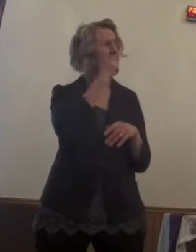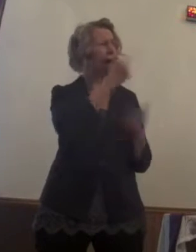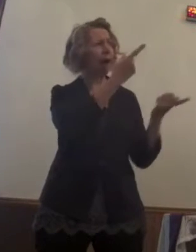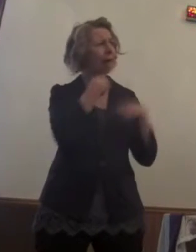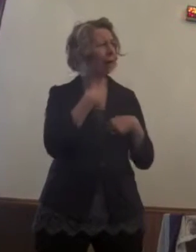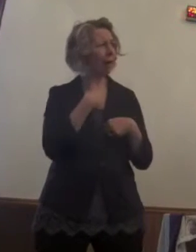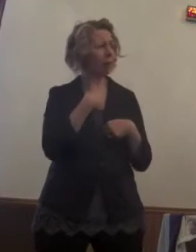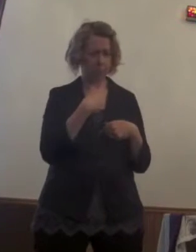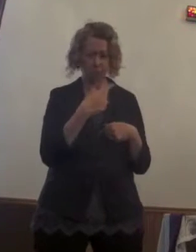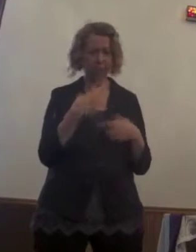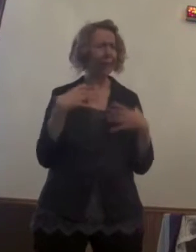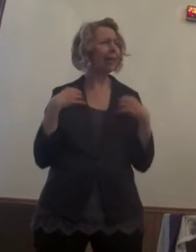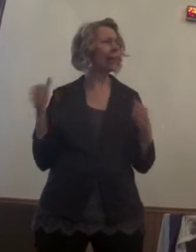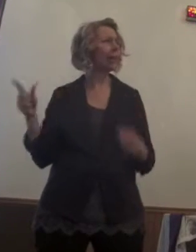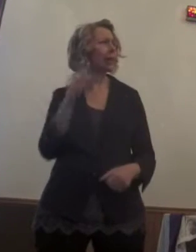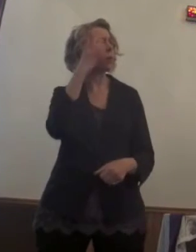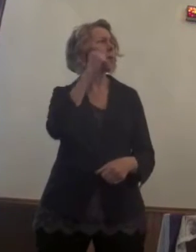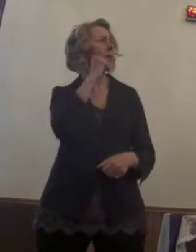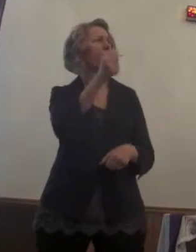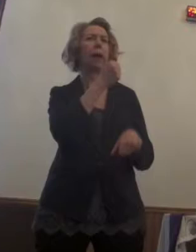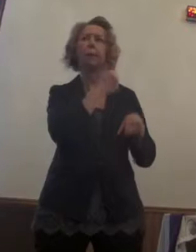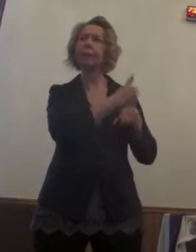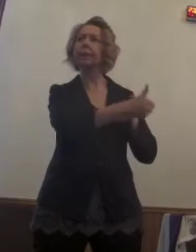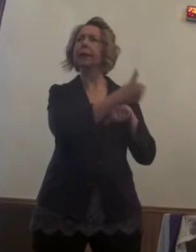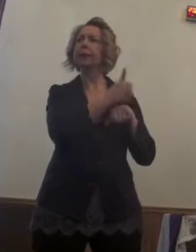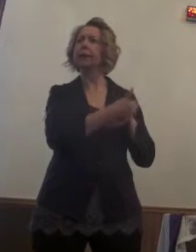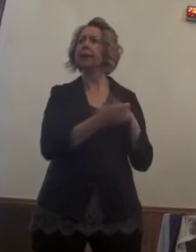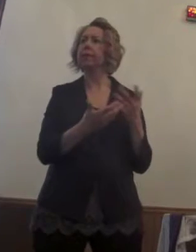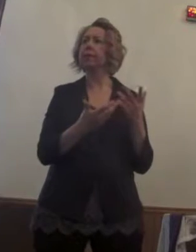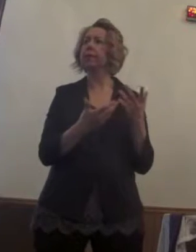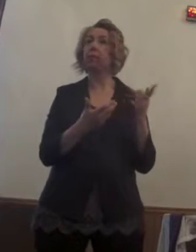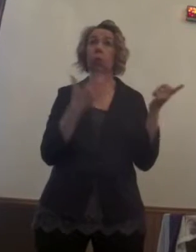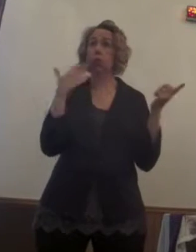Lazarus wouldn't have died. We don't know that.